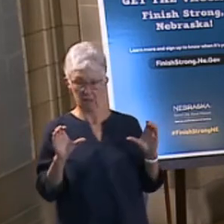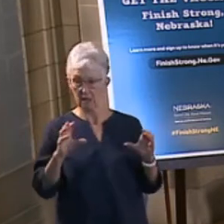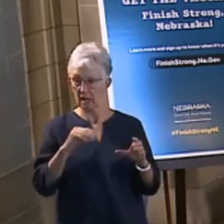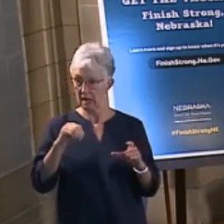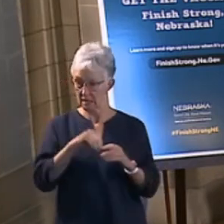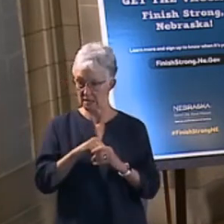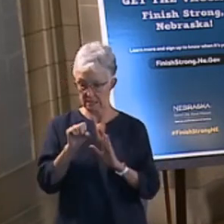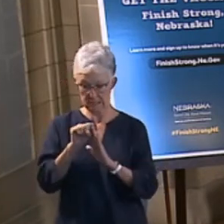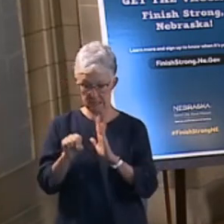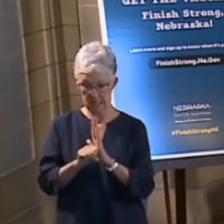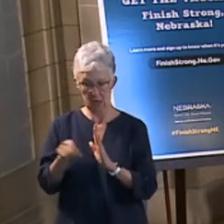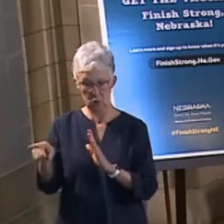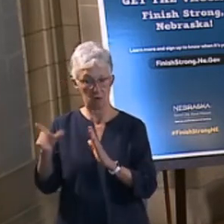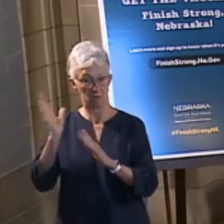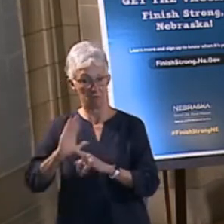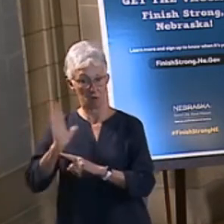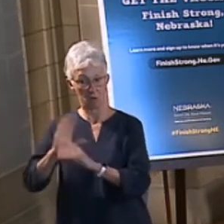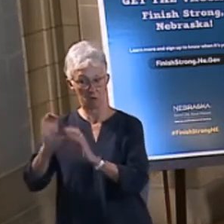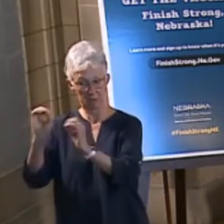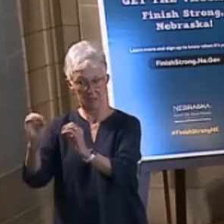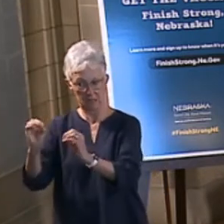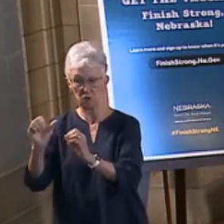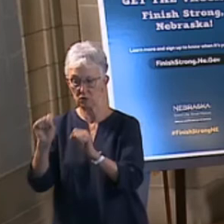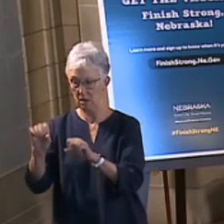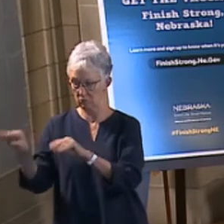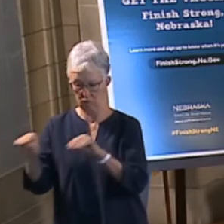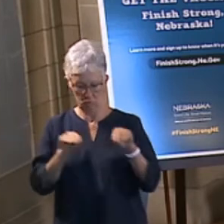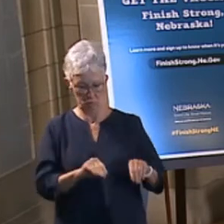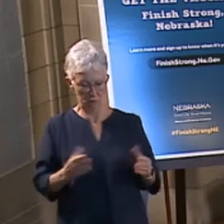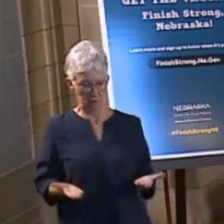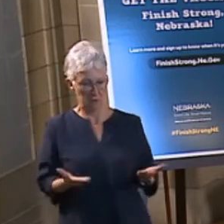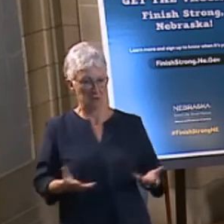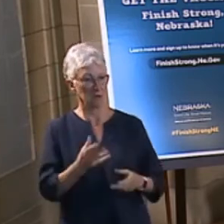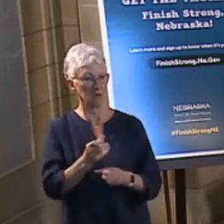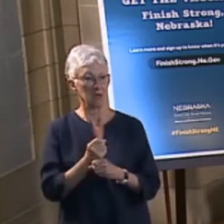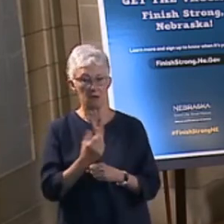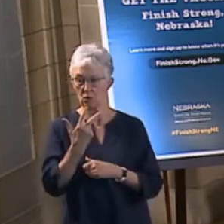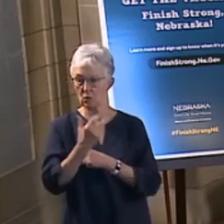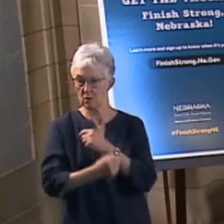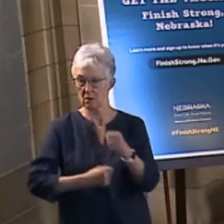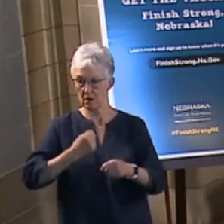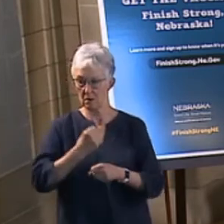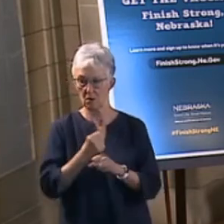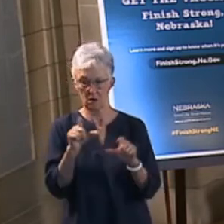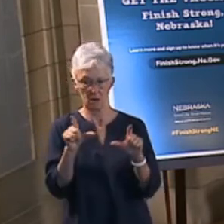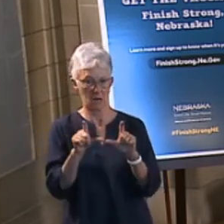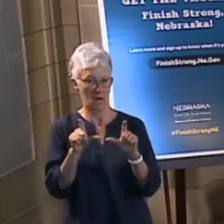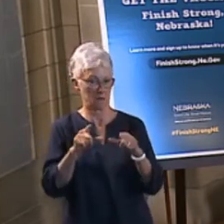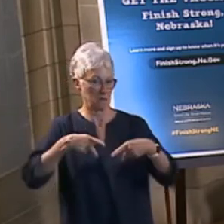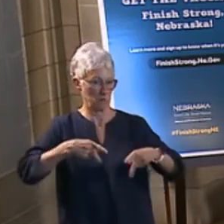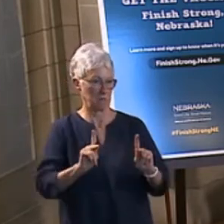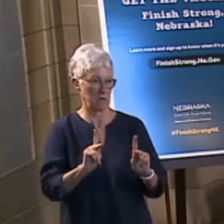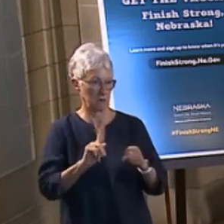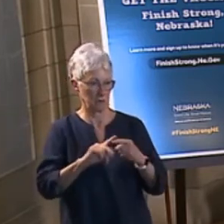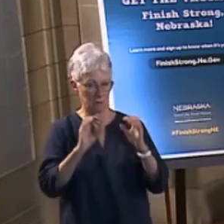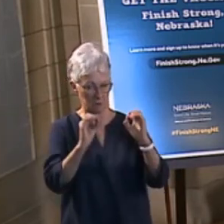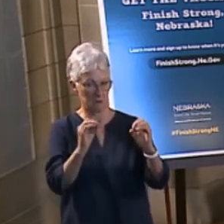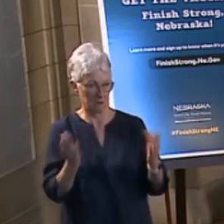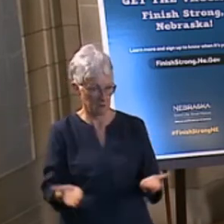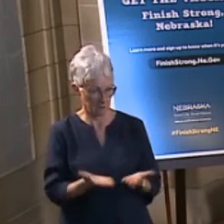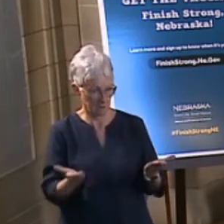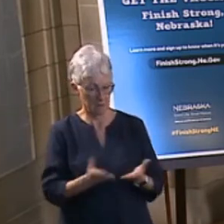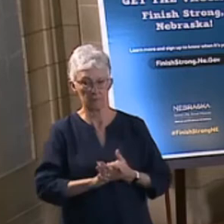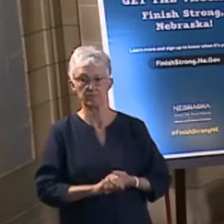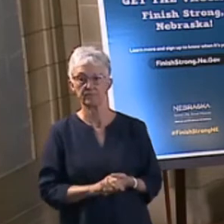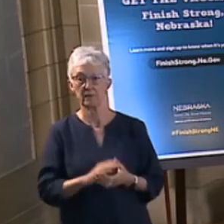the states that you've been teaching, you can come to Nebraska and get a three-year teaching license permit. And it will also require the Department of Education